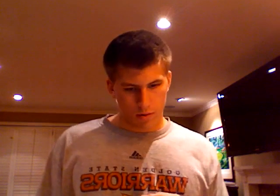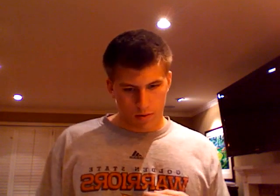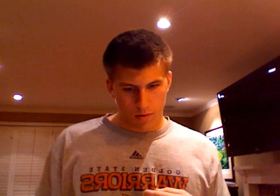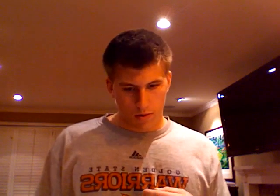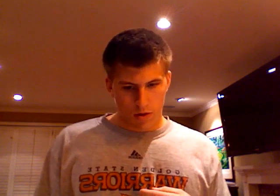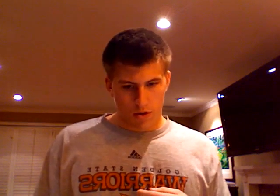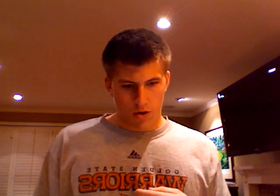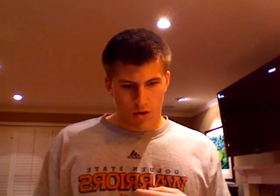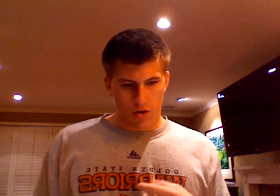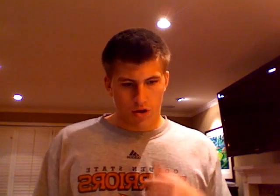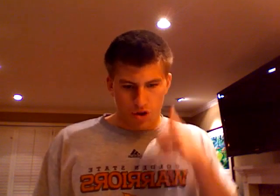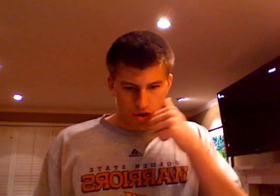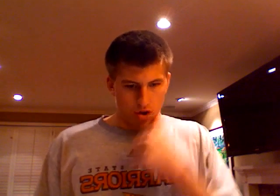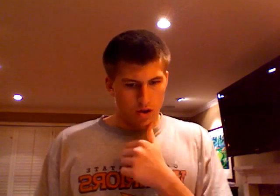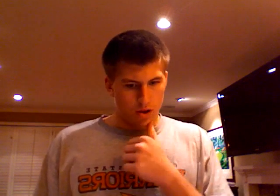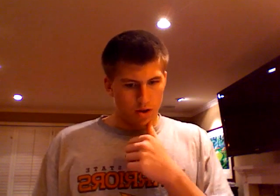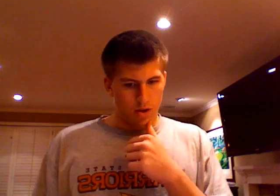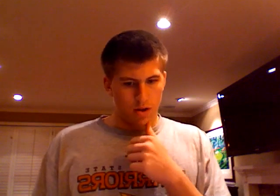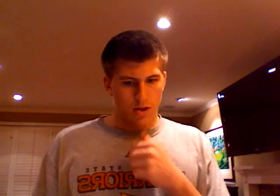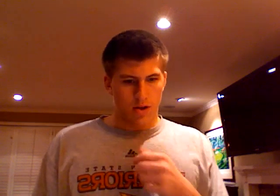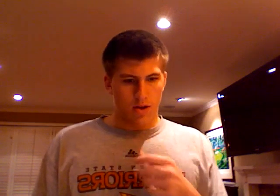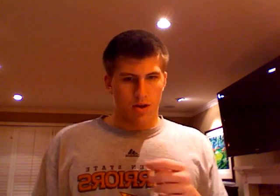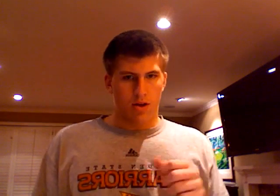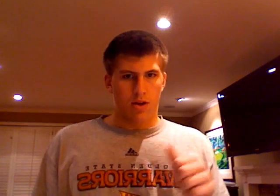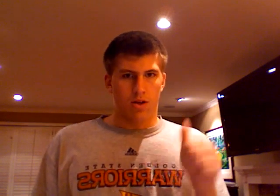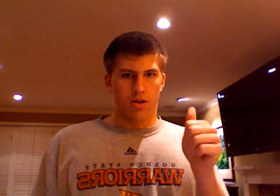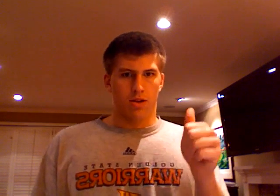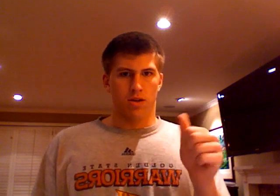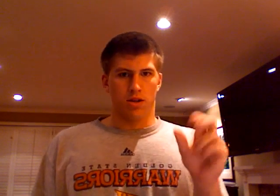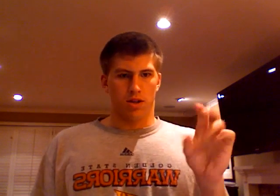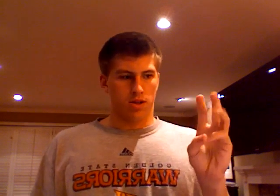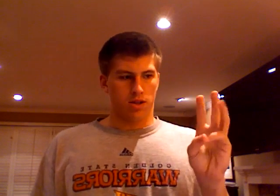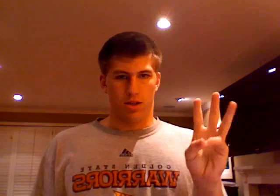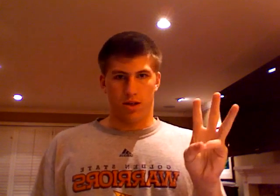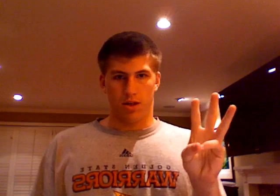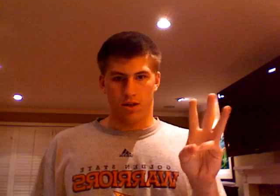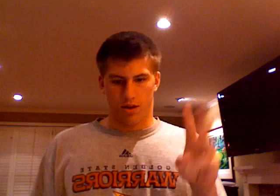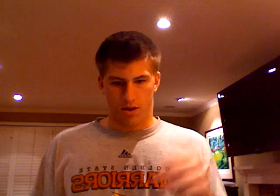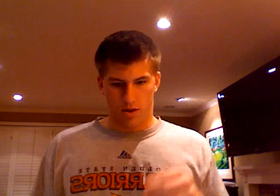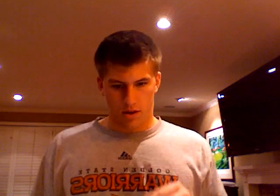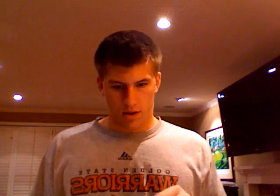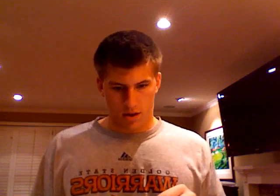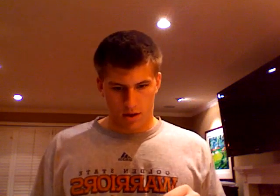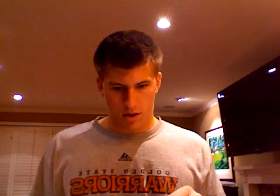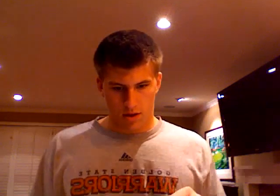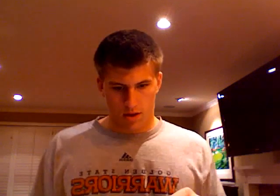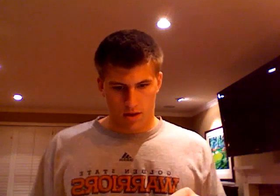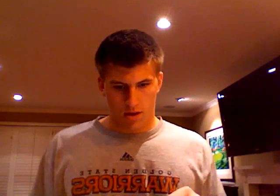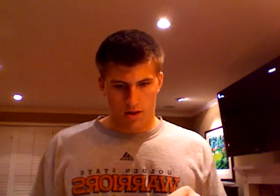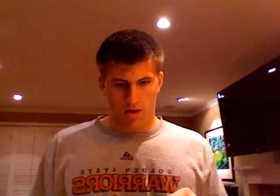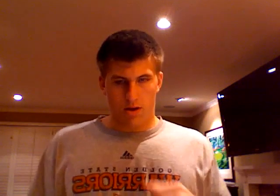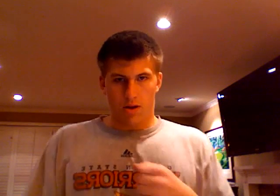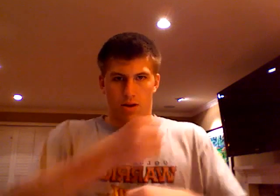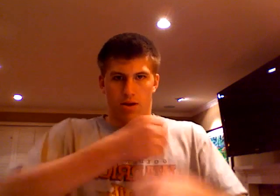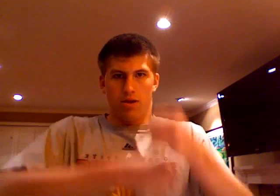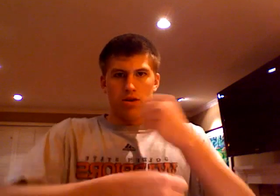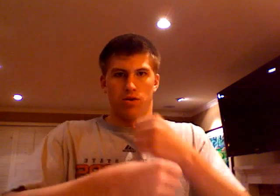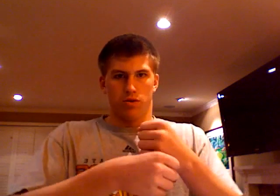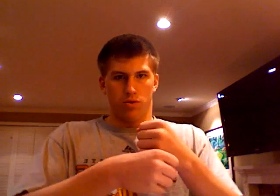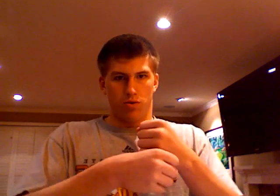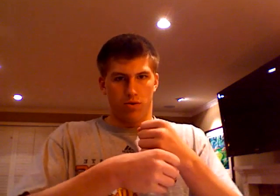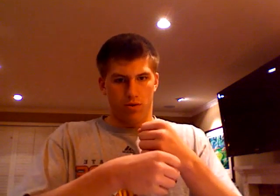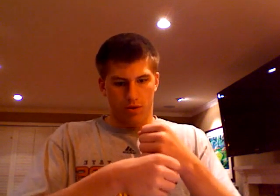She, 16 years old.